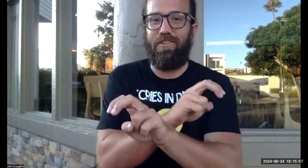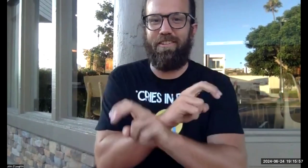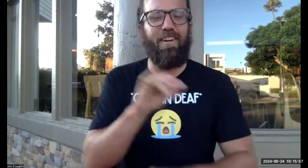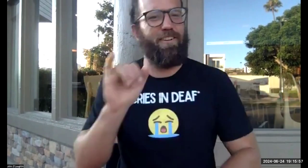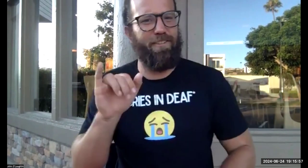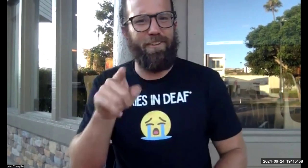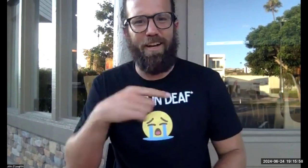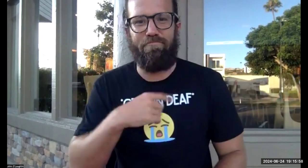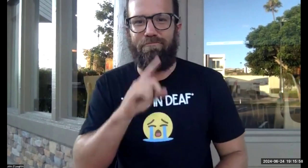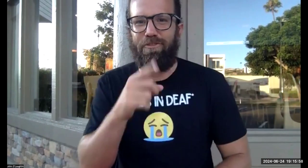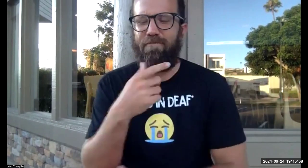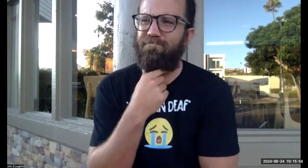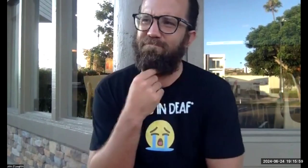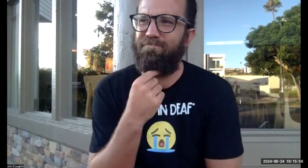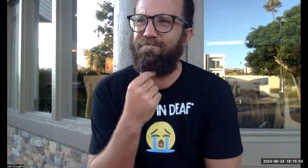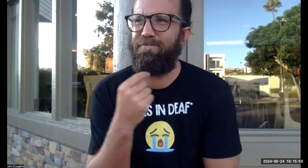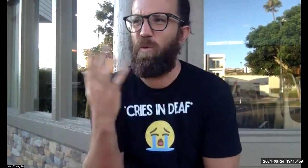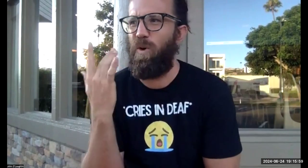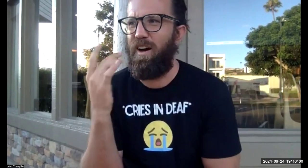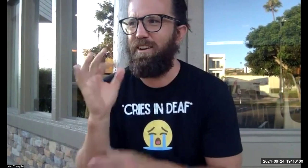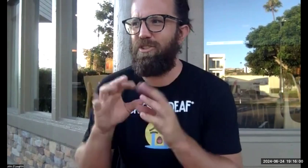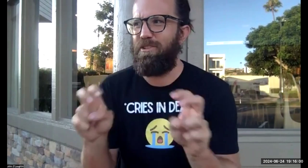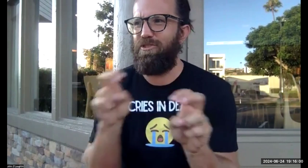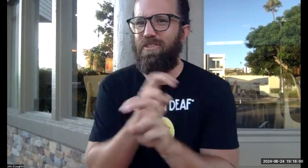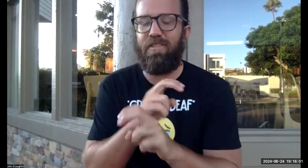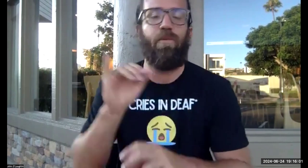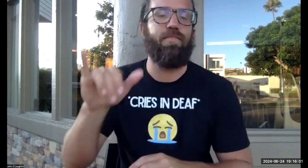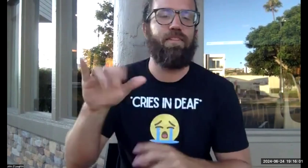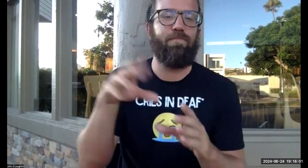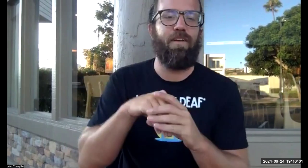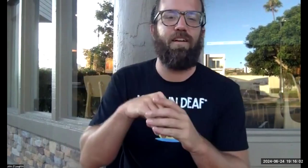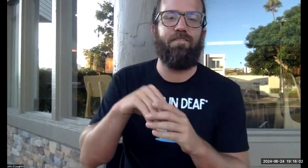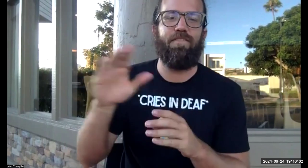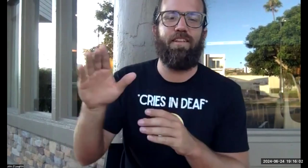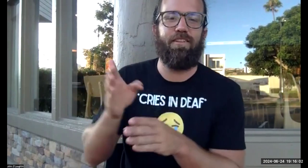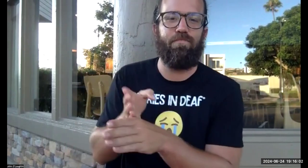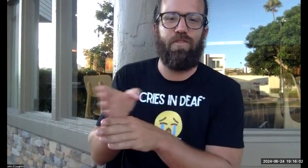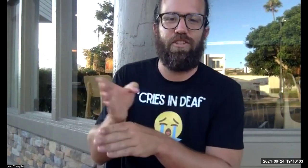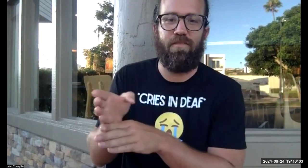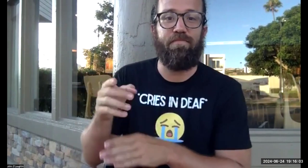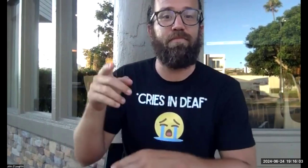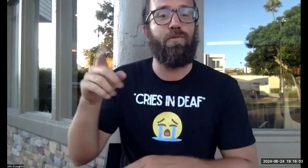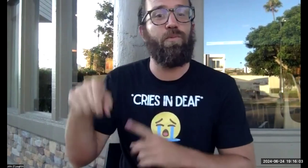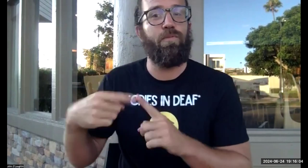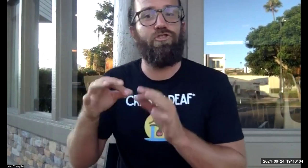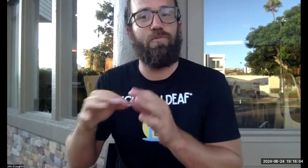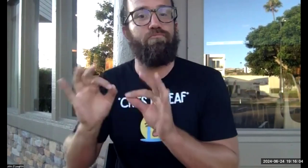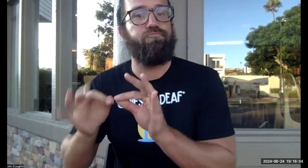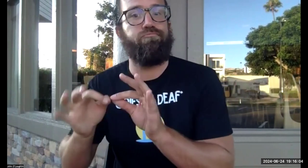And you see the interpreter switched just now, which made me think of why the interpreters are switching, but that's part